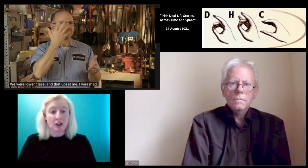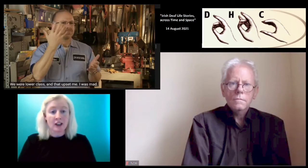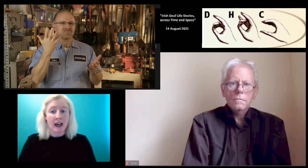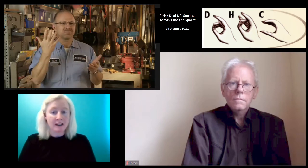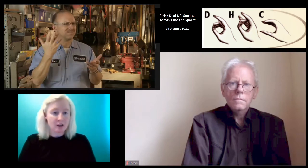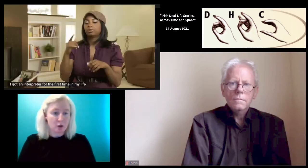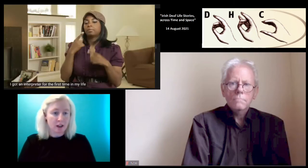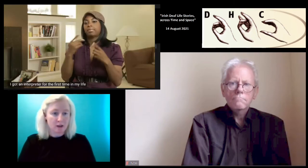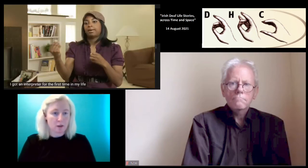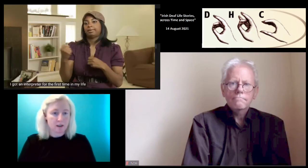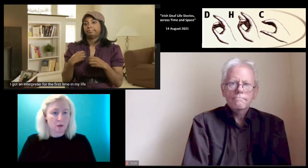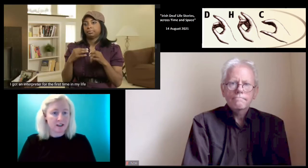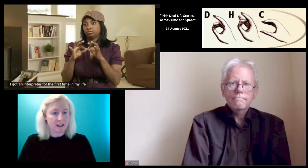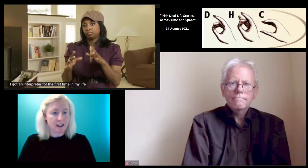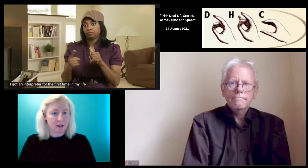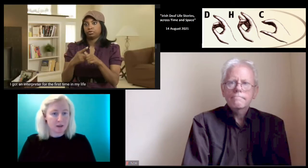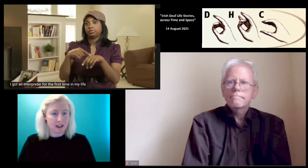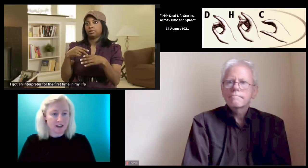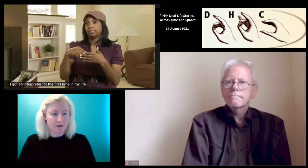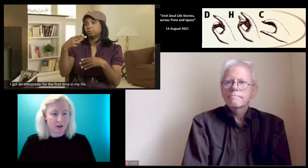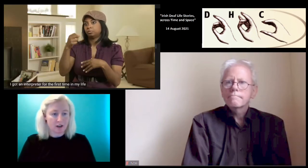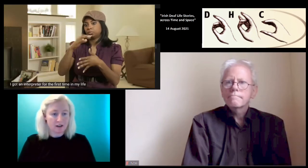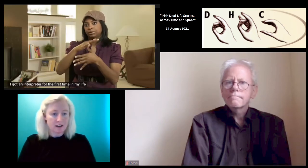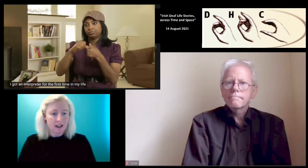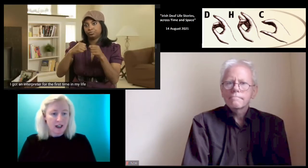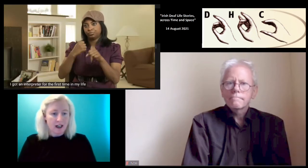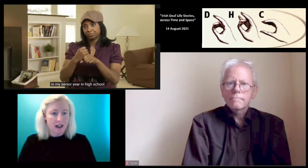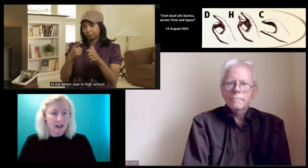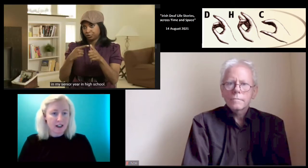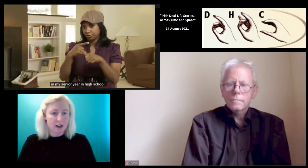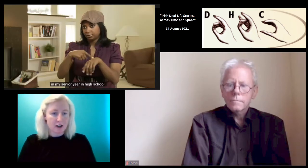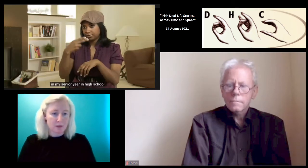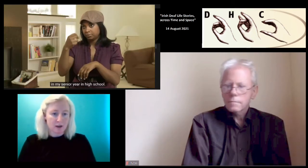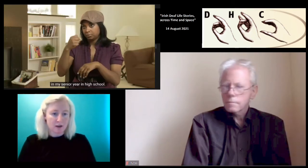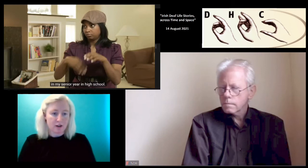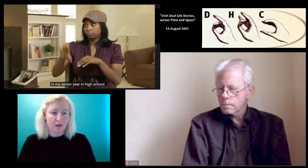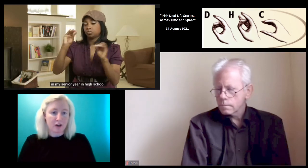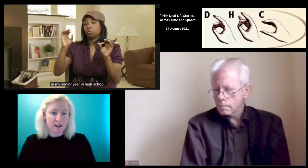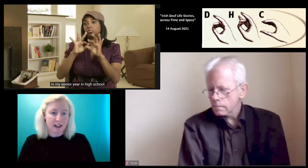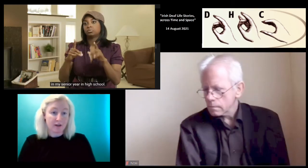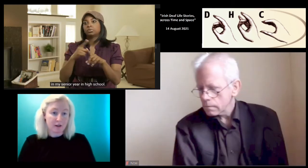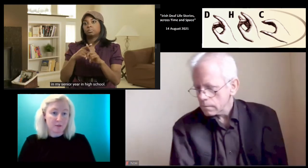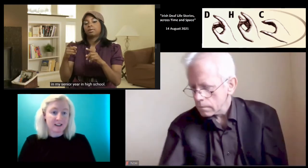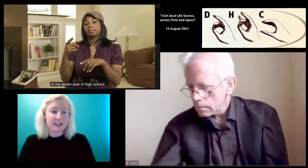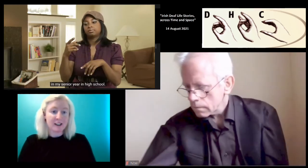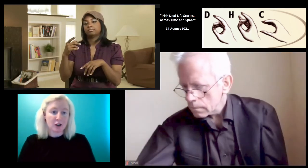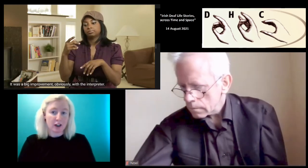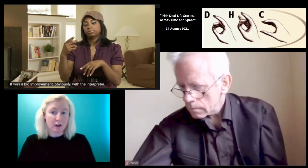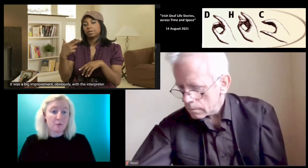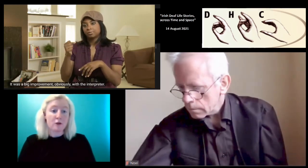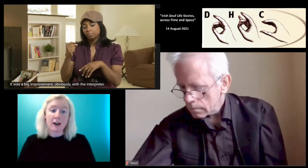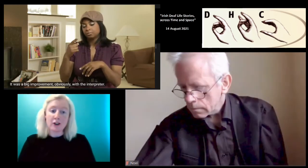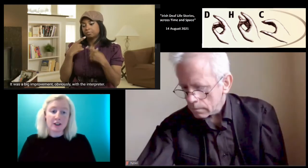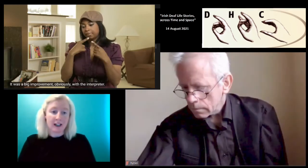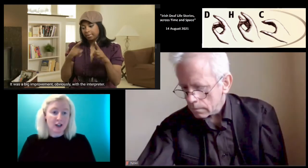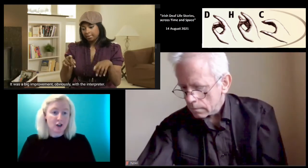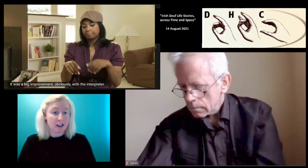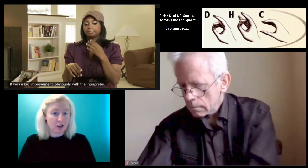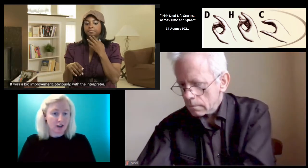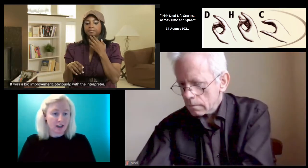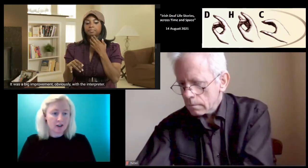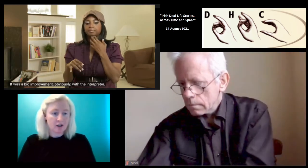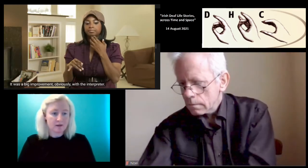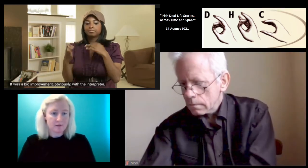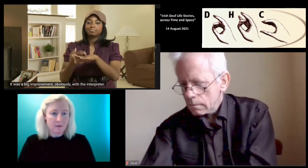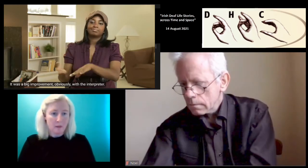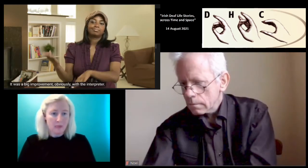and I was the last to get what it was that I had been asking for. I had an interpreter for the first life in my senior year. Prior to